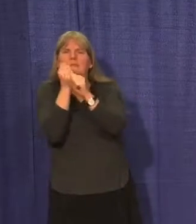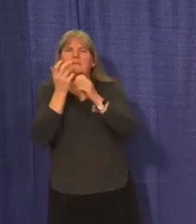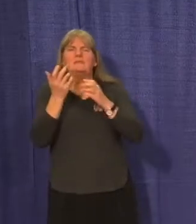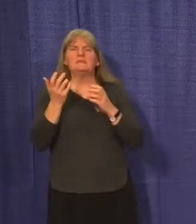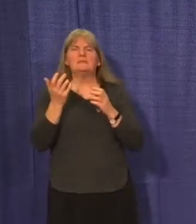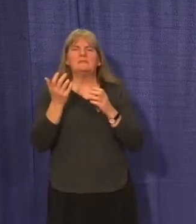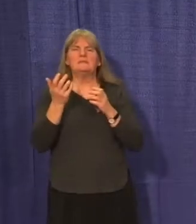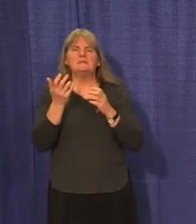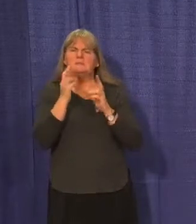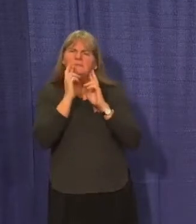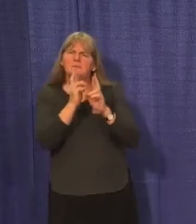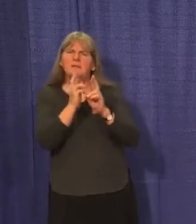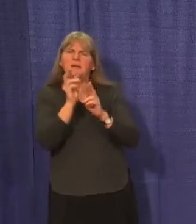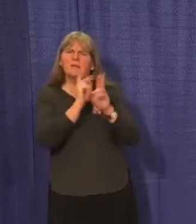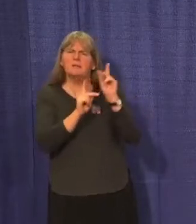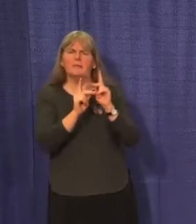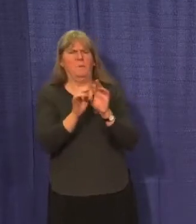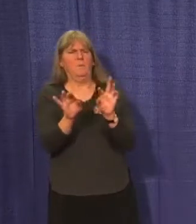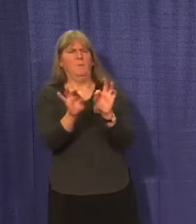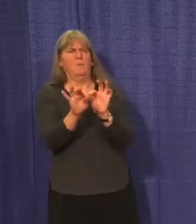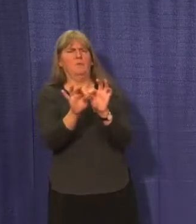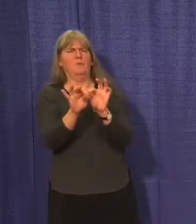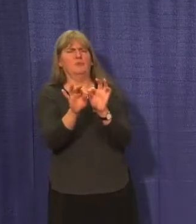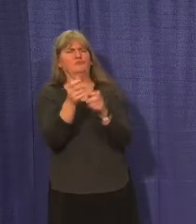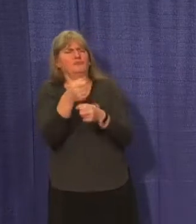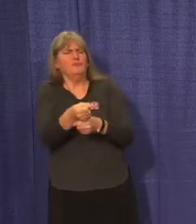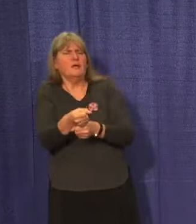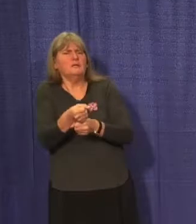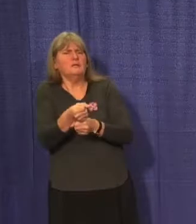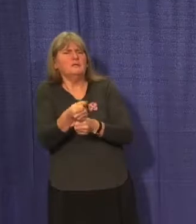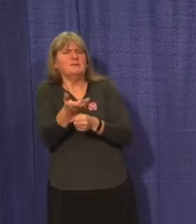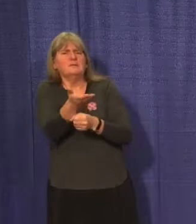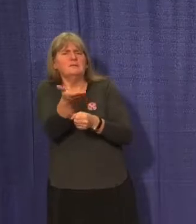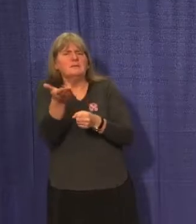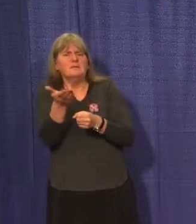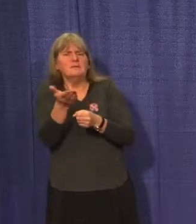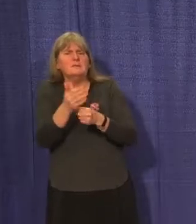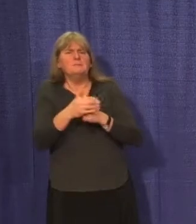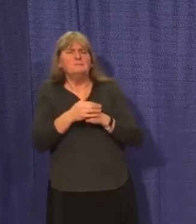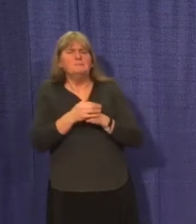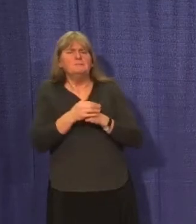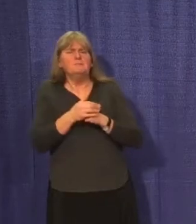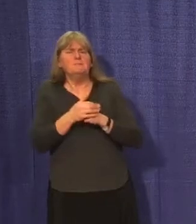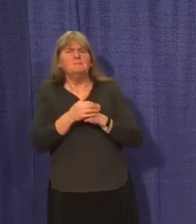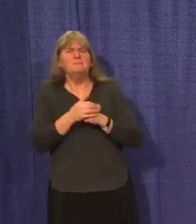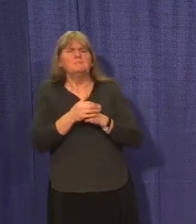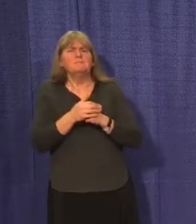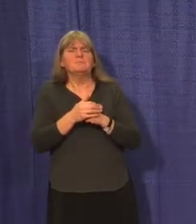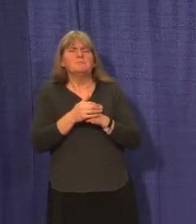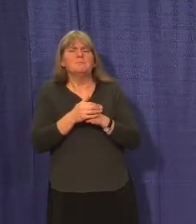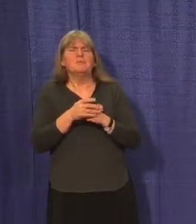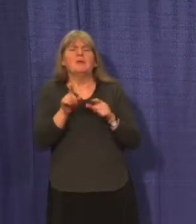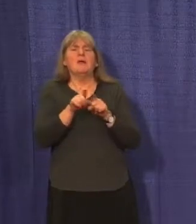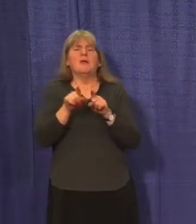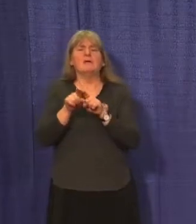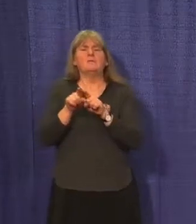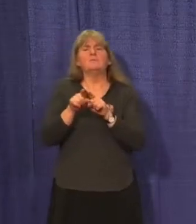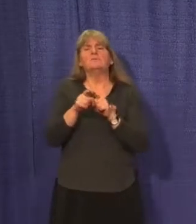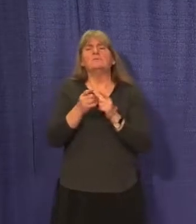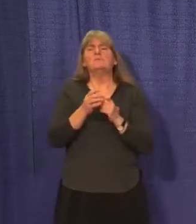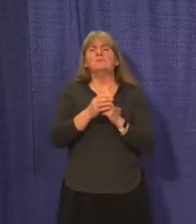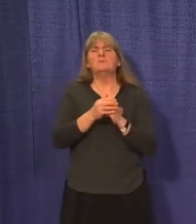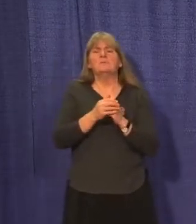is so important to maintain trust of people and individuals and to do our due diligence